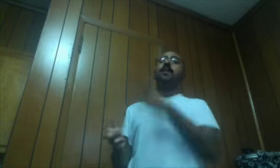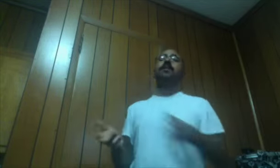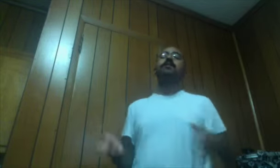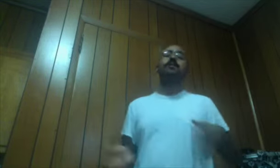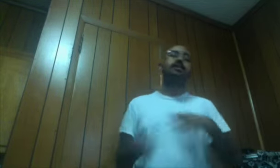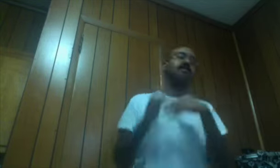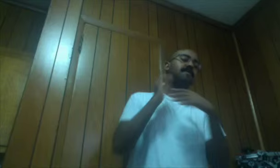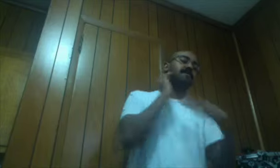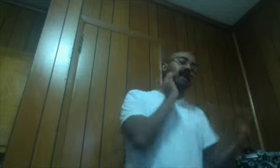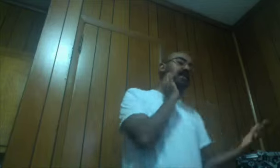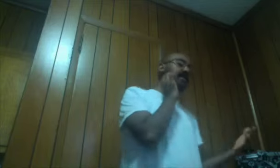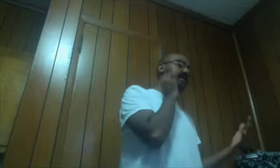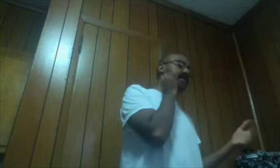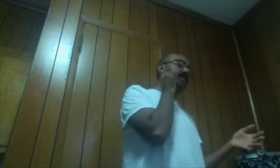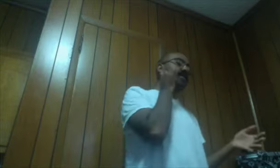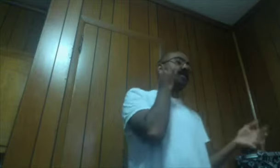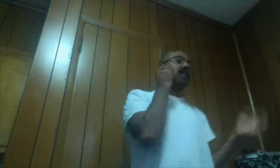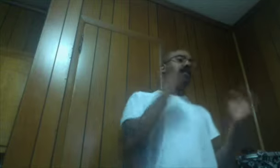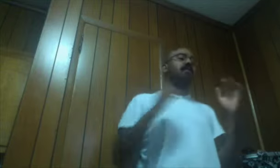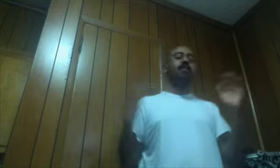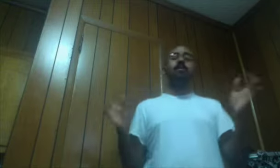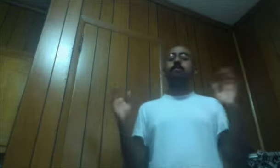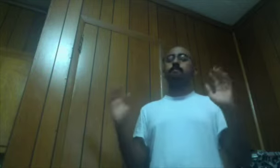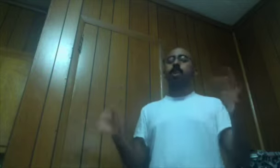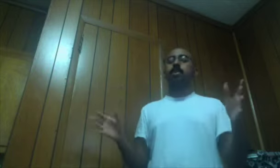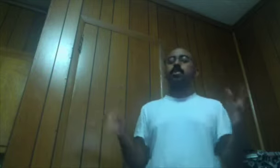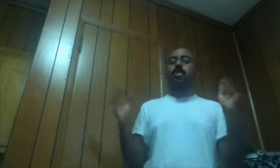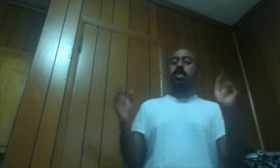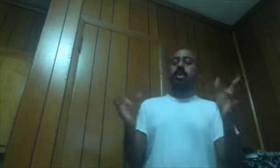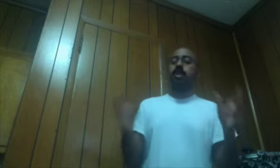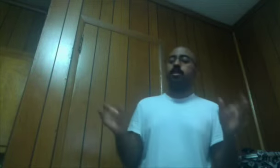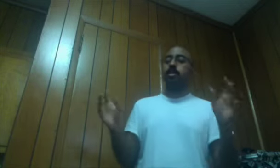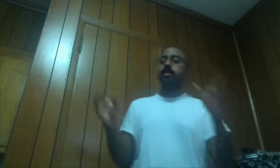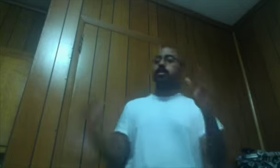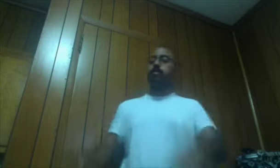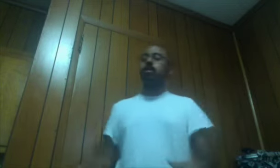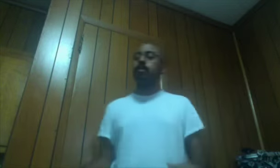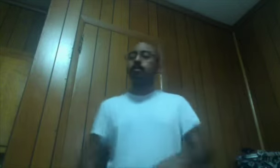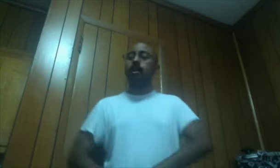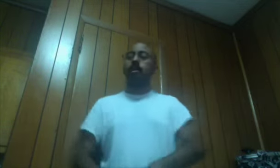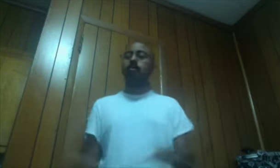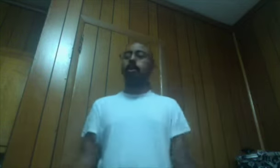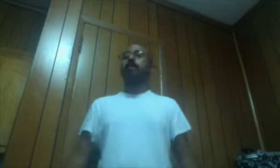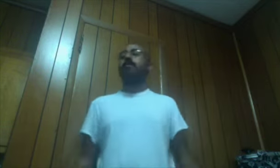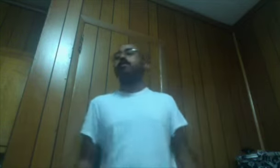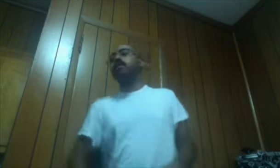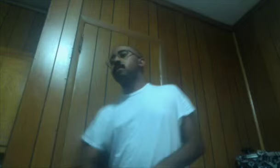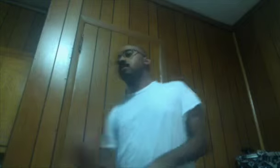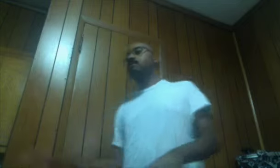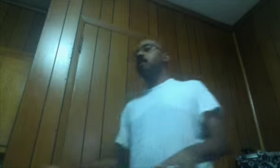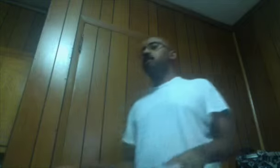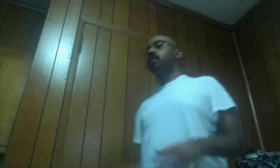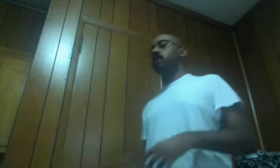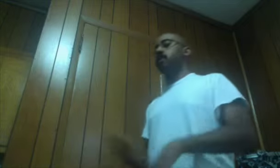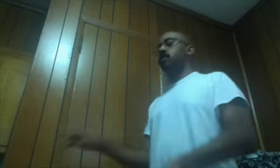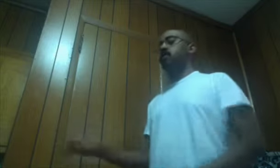It seems vastly similar The only major change In this world From like A regular Modern day Tokyo